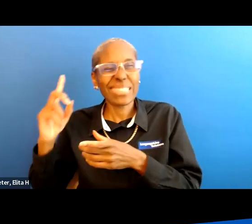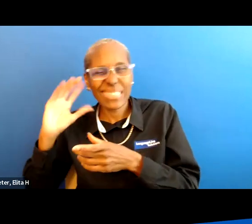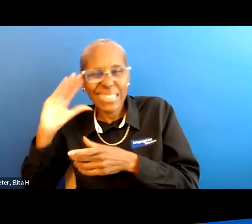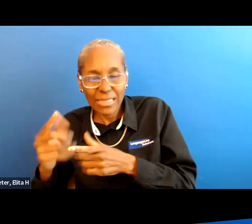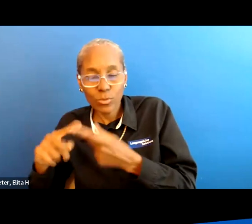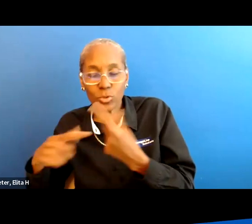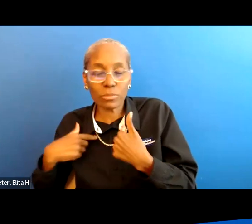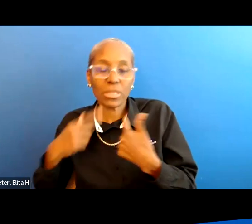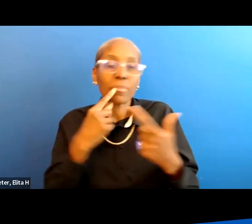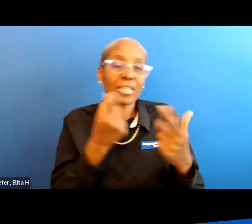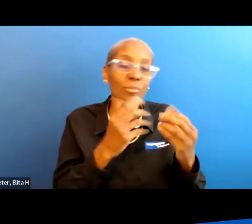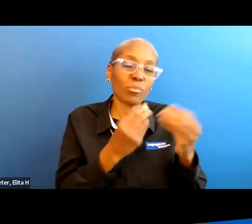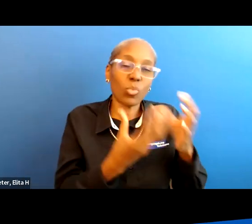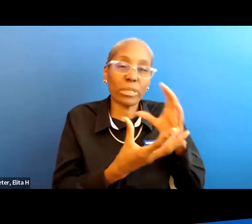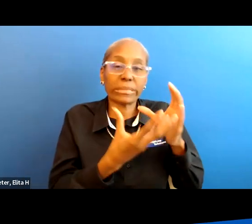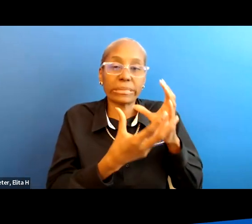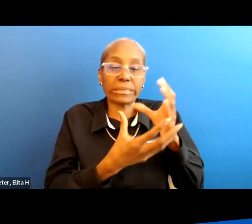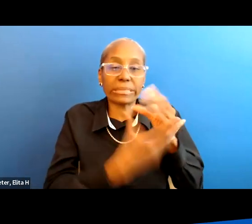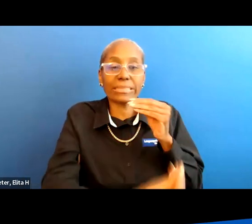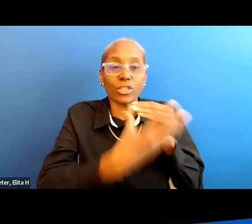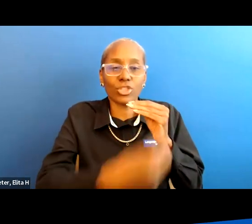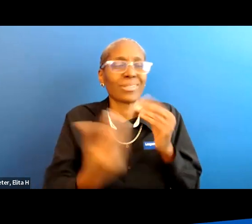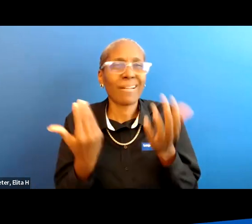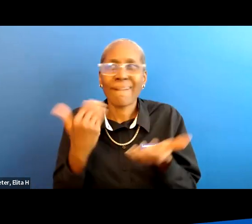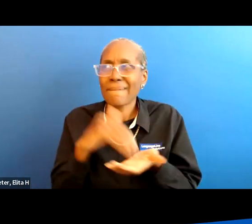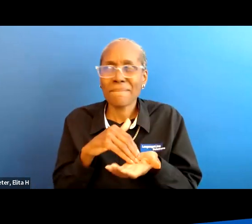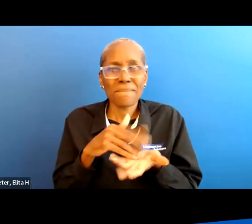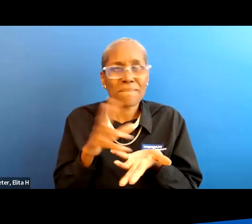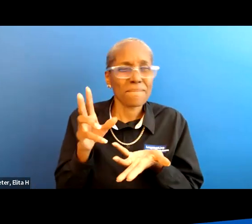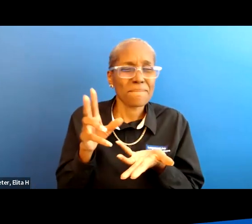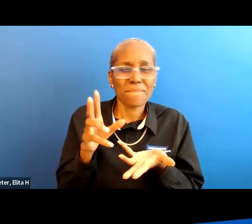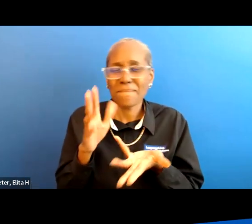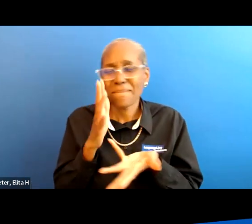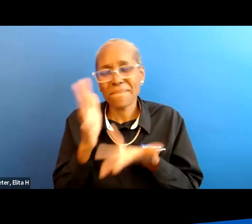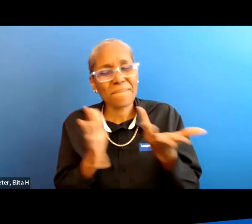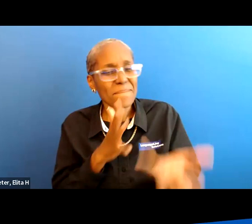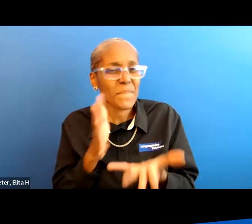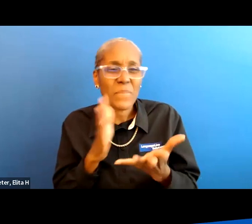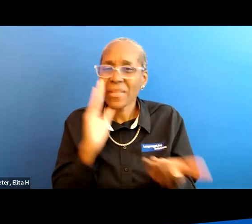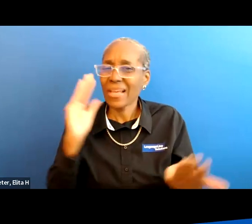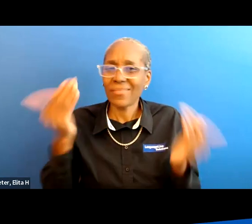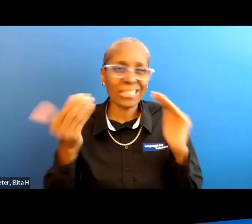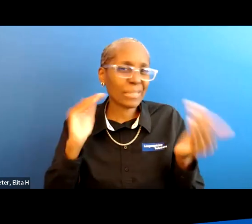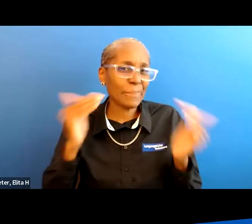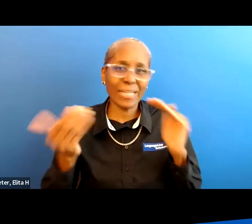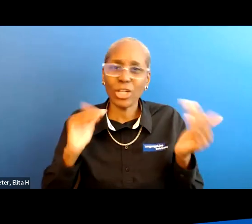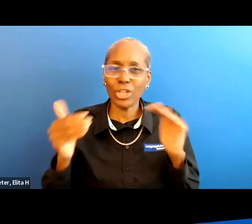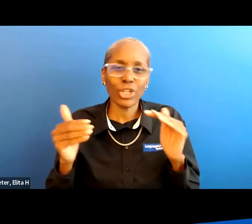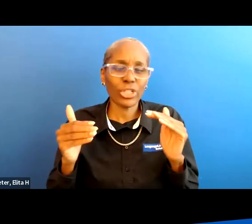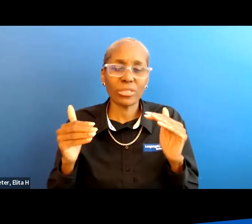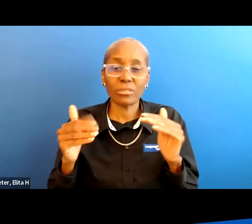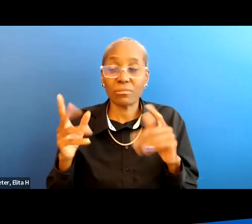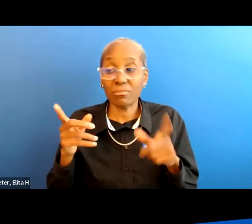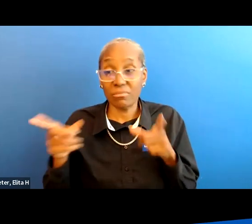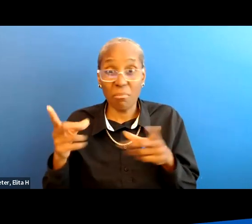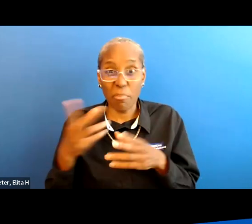with a little bit more suction but again i'm not you know i i haven't compared the products apples to oranges